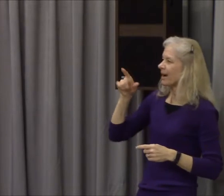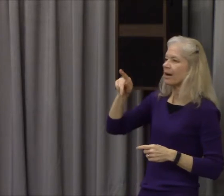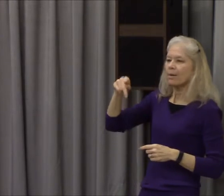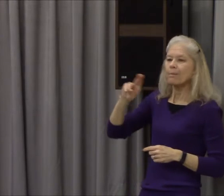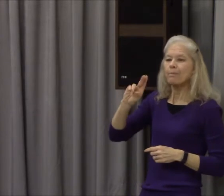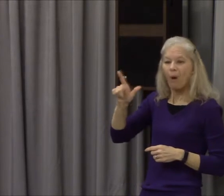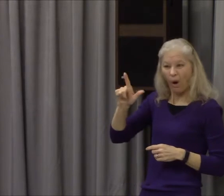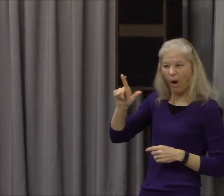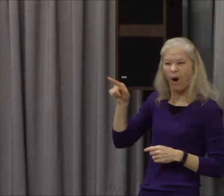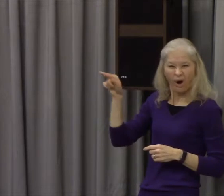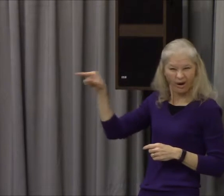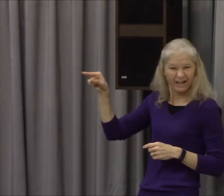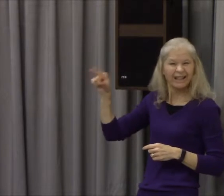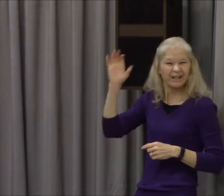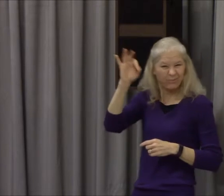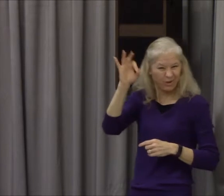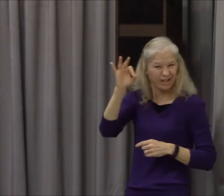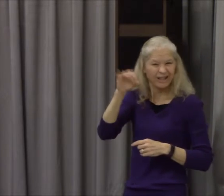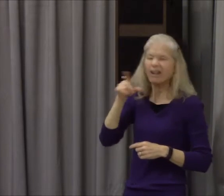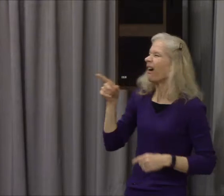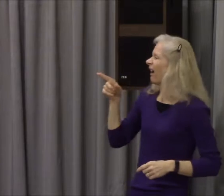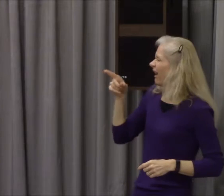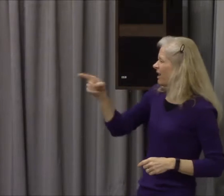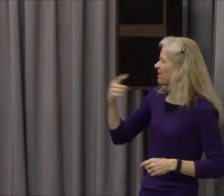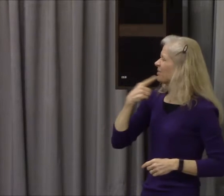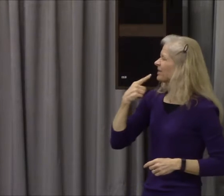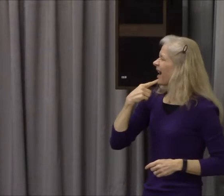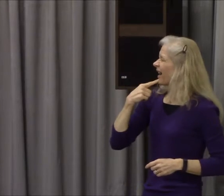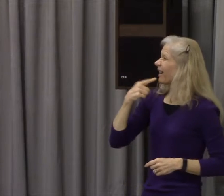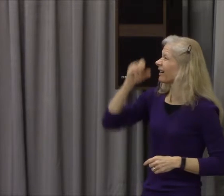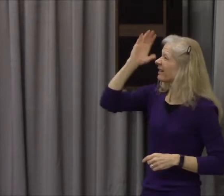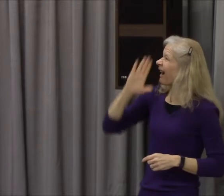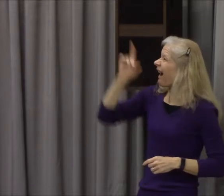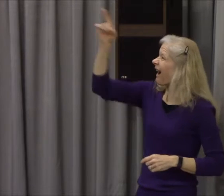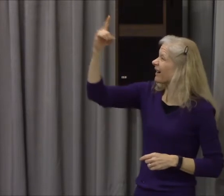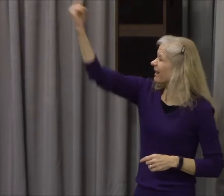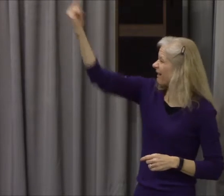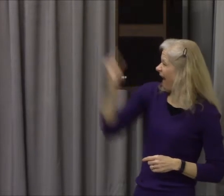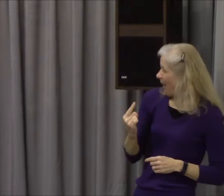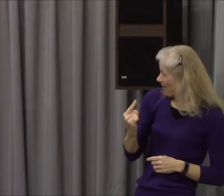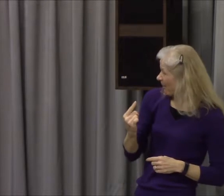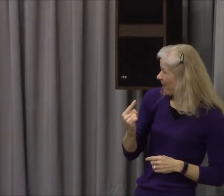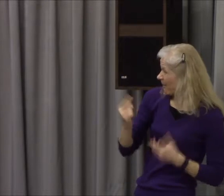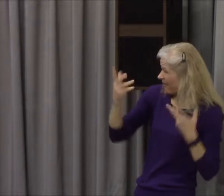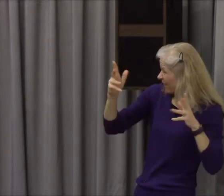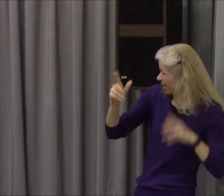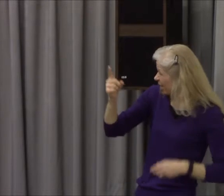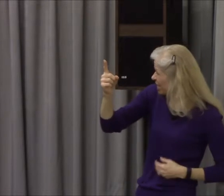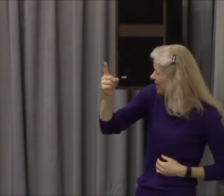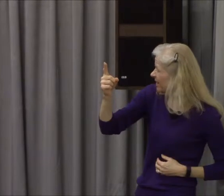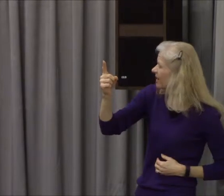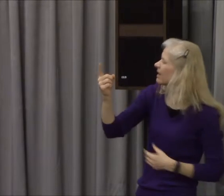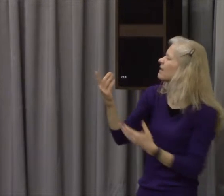have enough facts around you to know this and believe it now. God doesn't have to prove himself again.